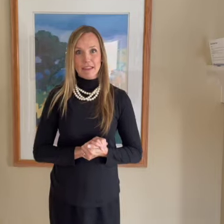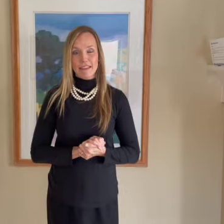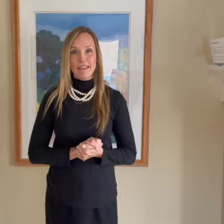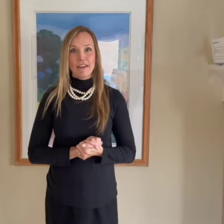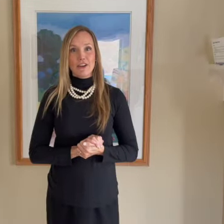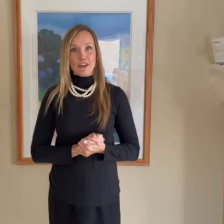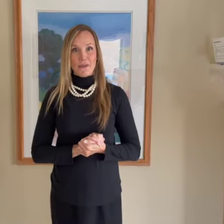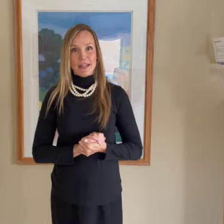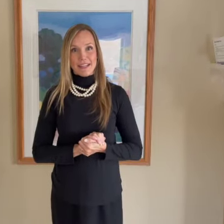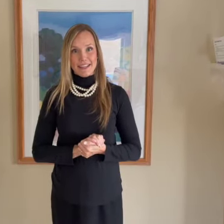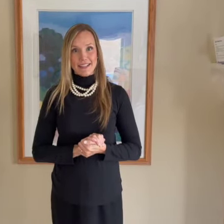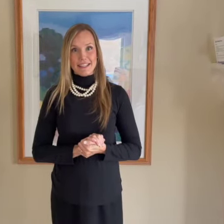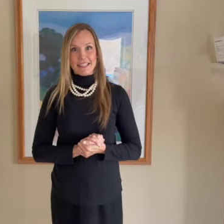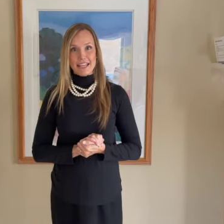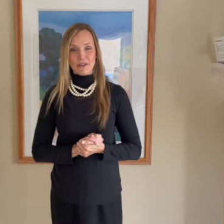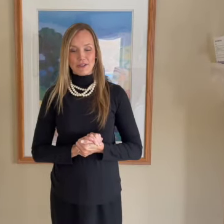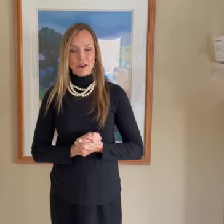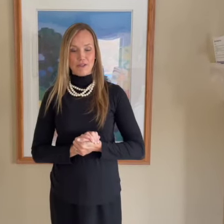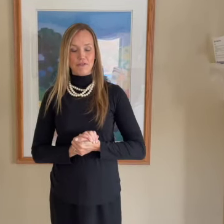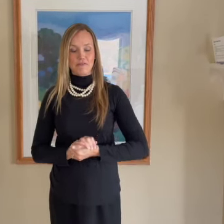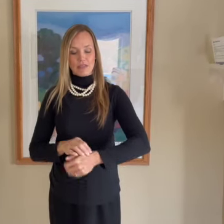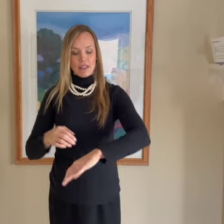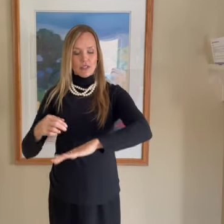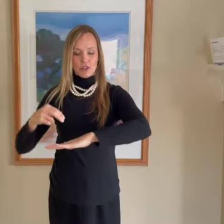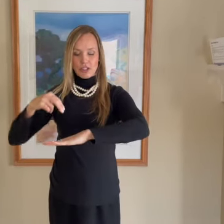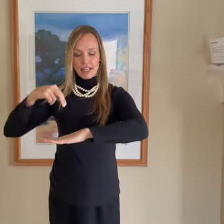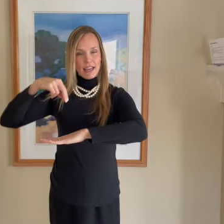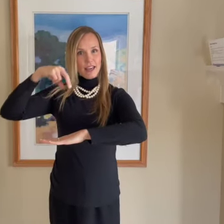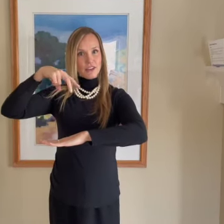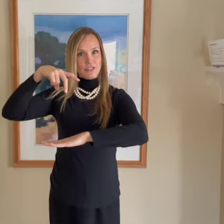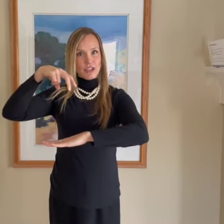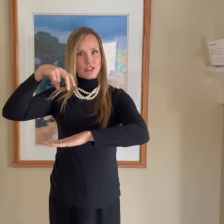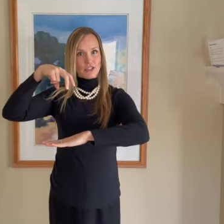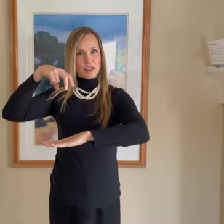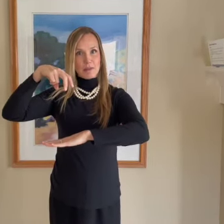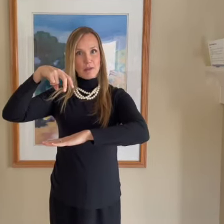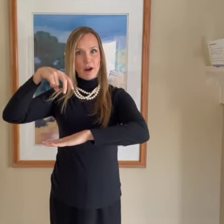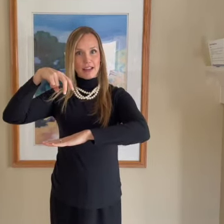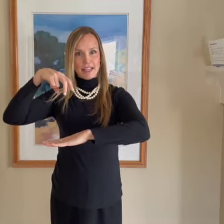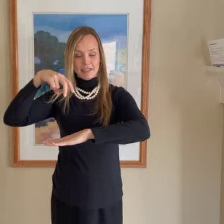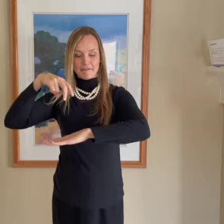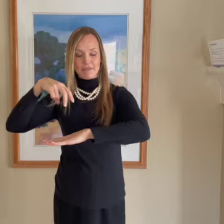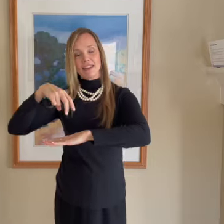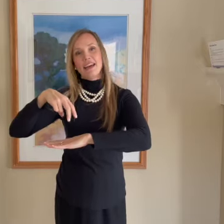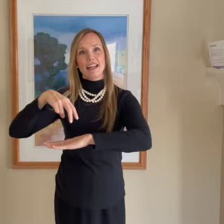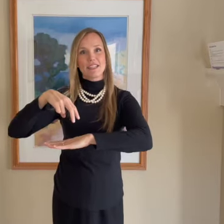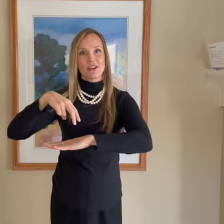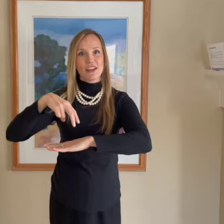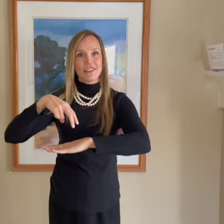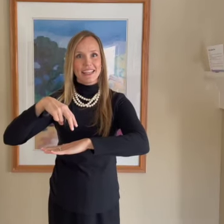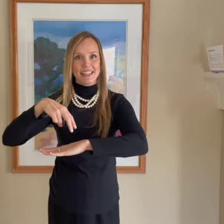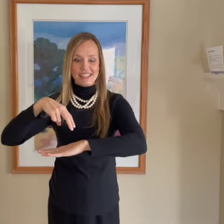going into the sacred grove. So you're going to get your fingers, they're going to be walking. And it starts off like this.